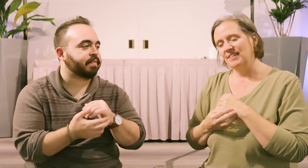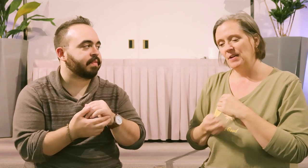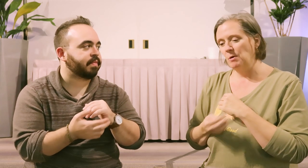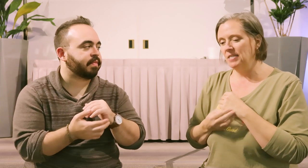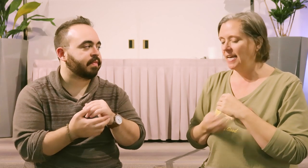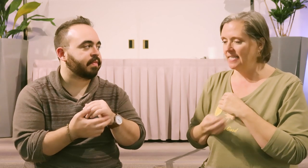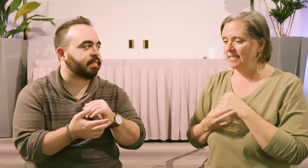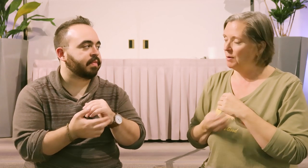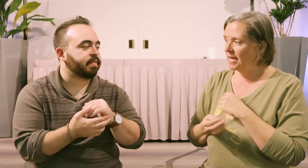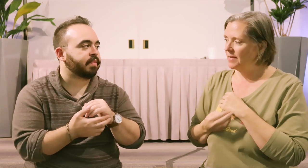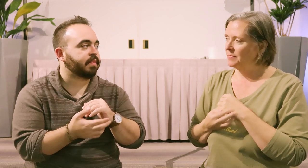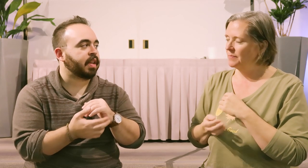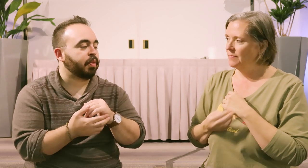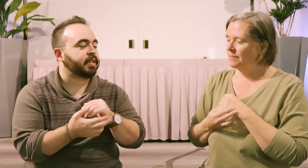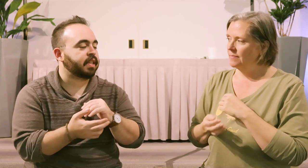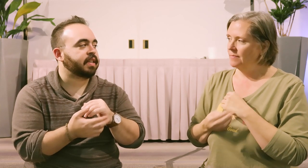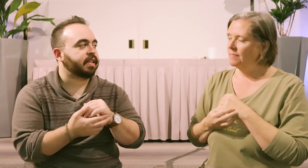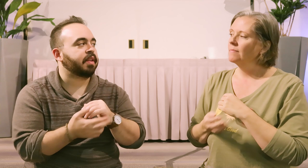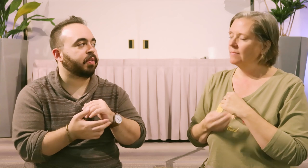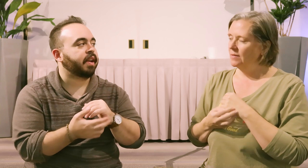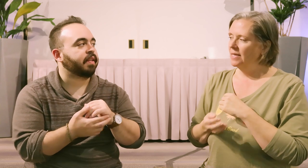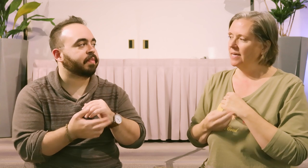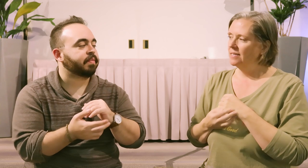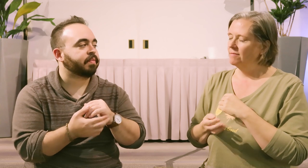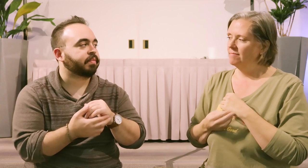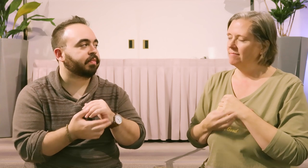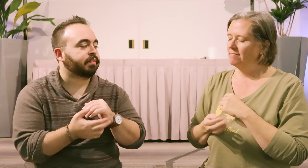I'm open to the idea that I'm okay. I'm open to the idea that I'm okay. Yeah. Hmm.